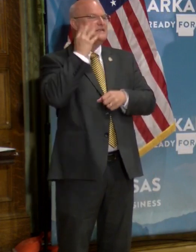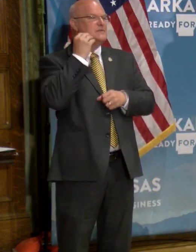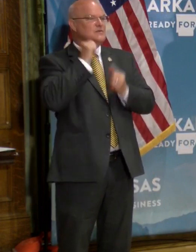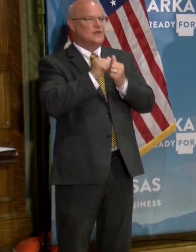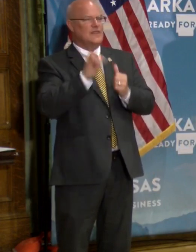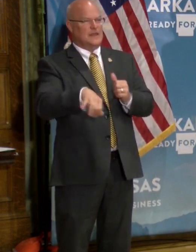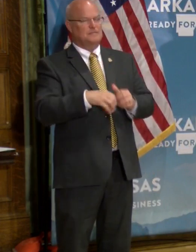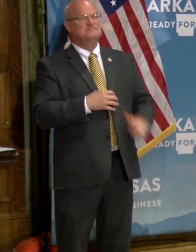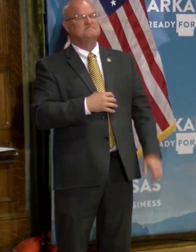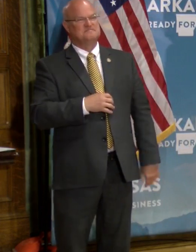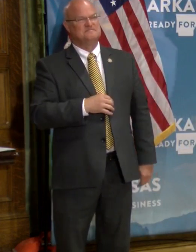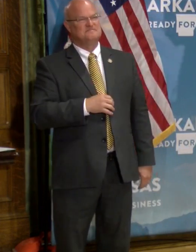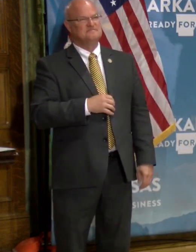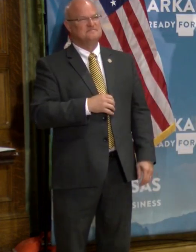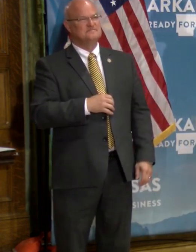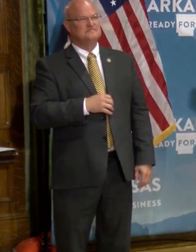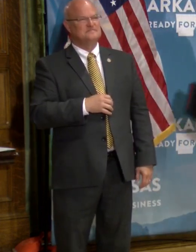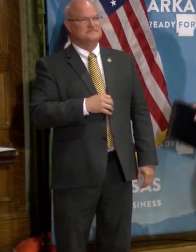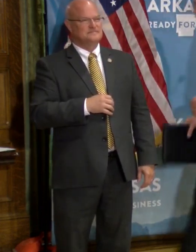with them.